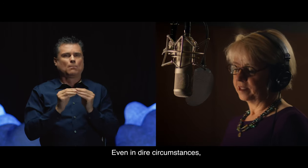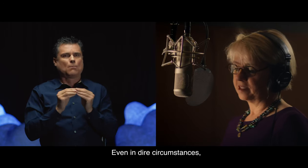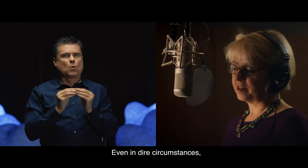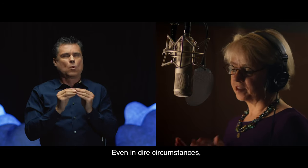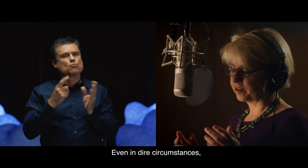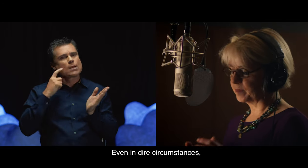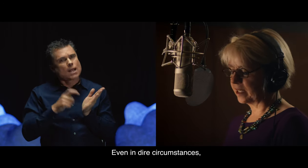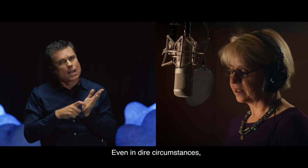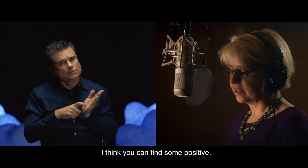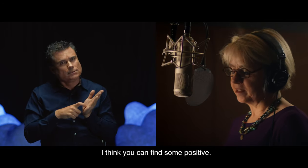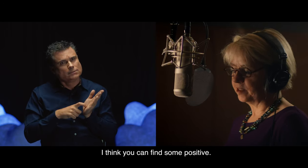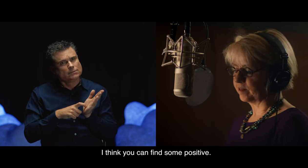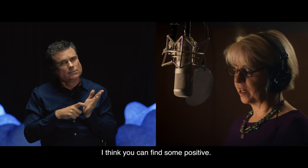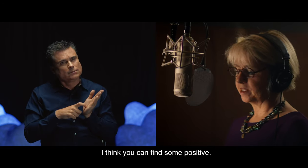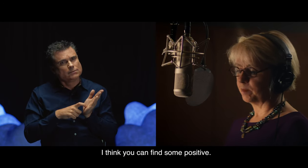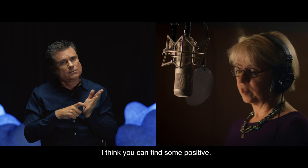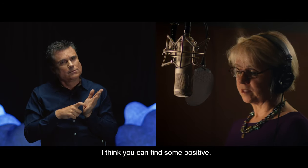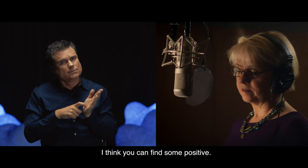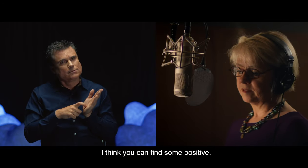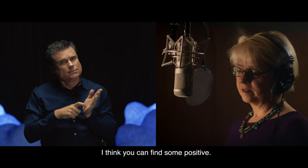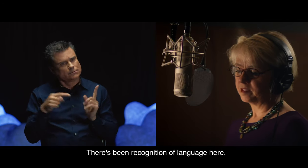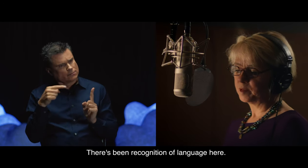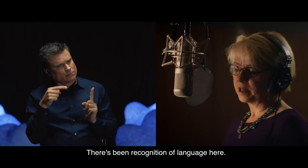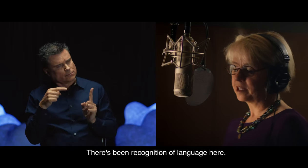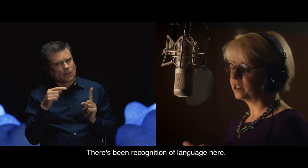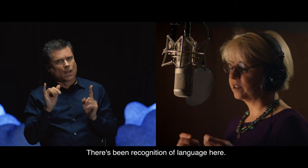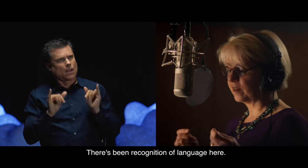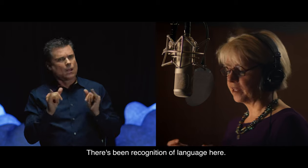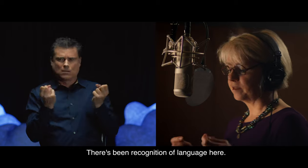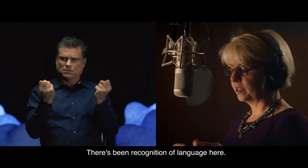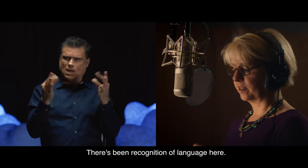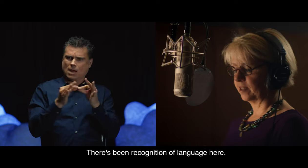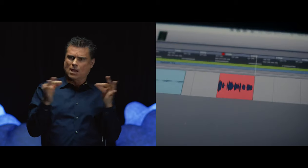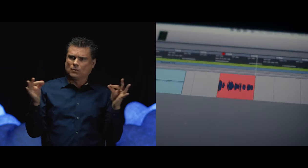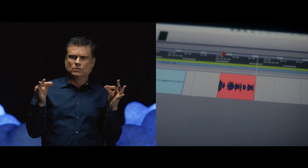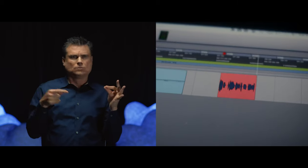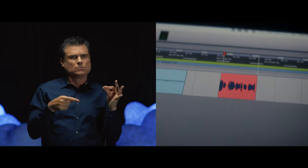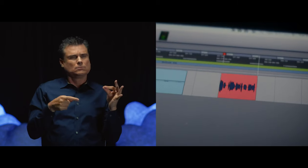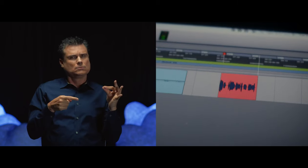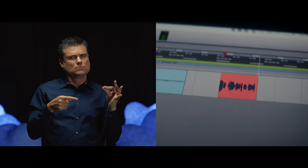Even in dire circumstances, I think you can find some positive. There's been recognition of language here.